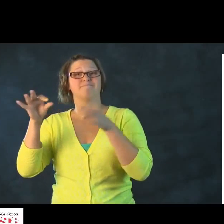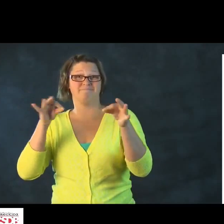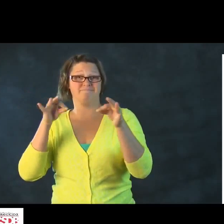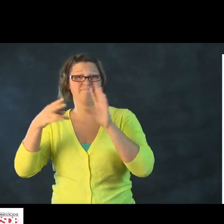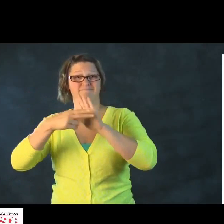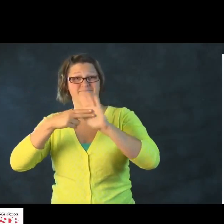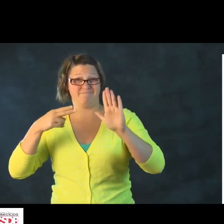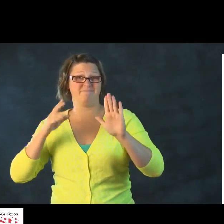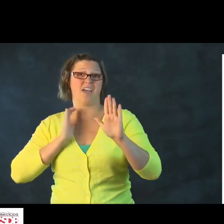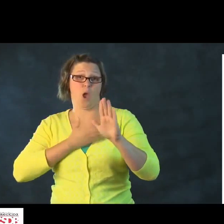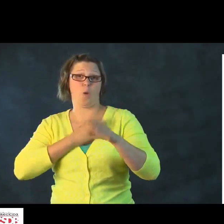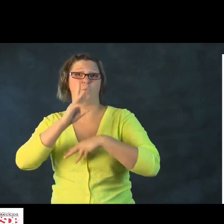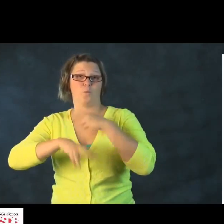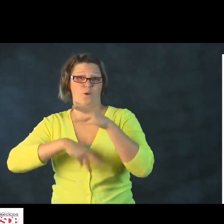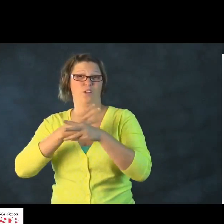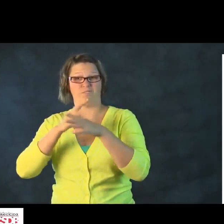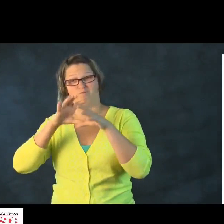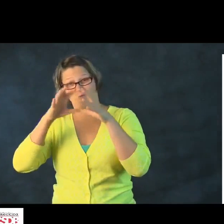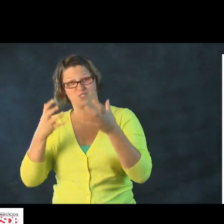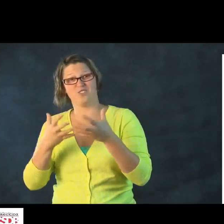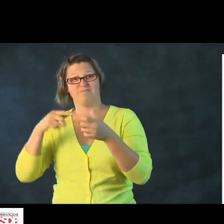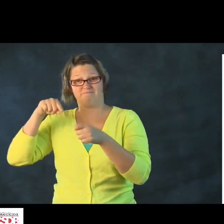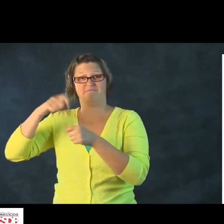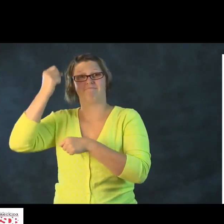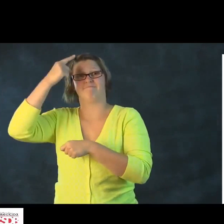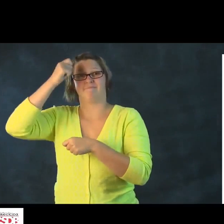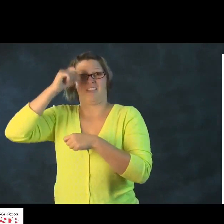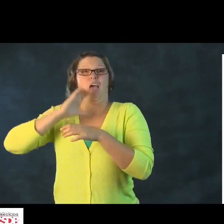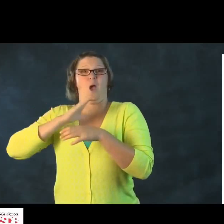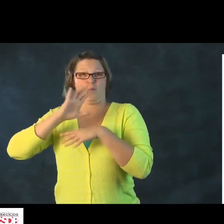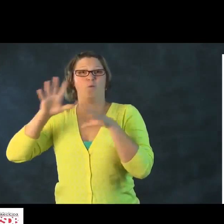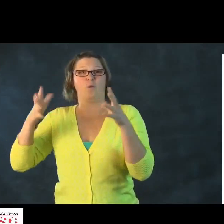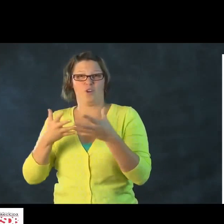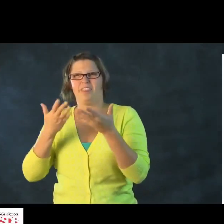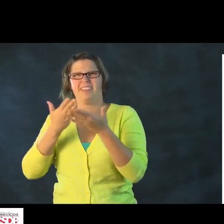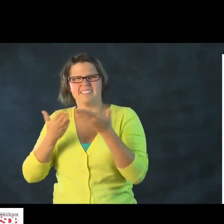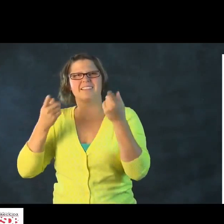Also, language is used for labeling our world.